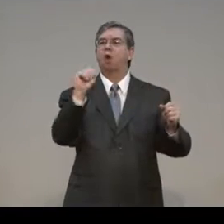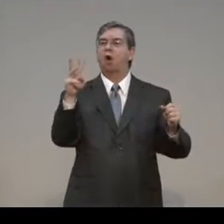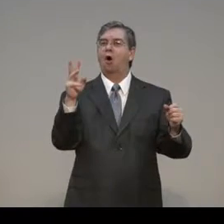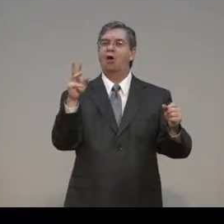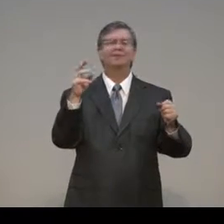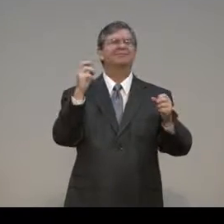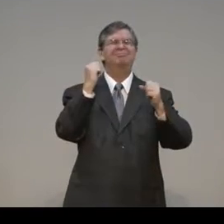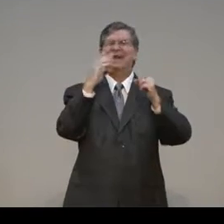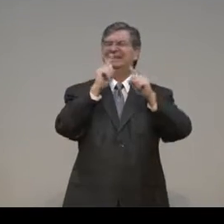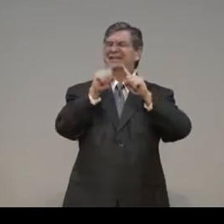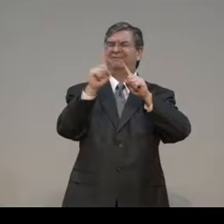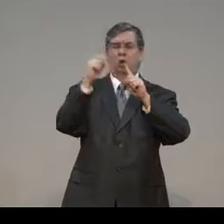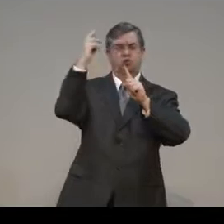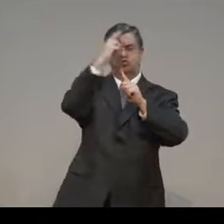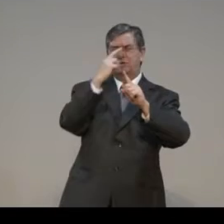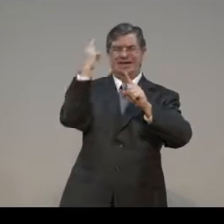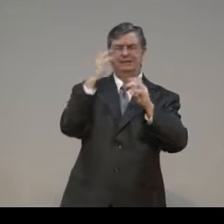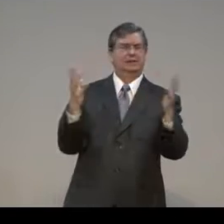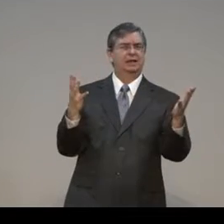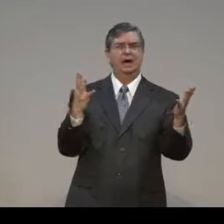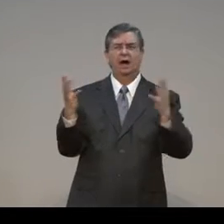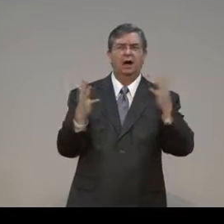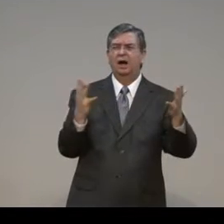And people sinned more and more, and more people were sinning.